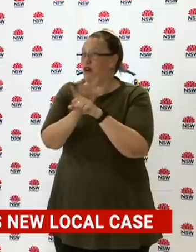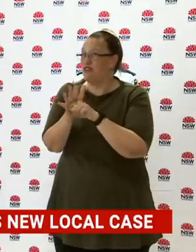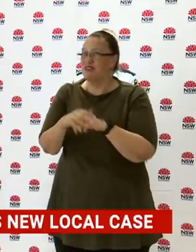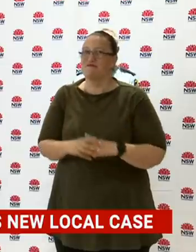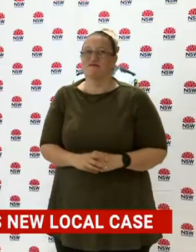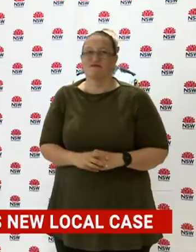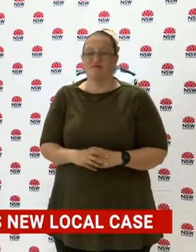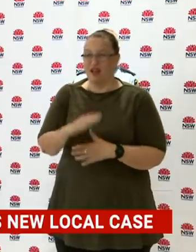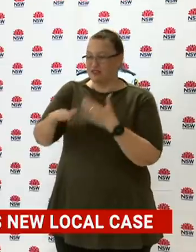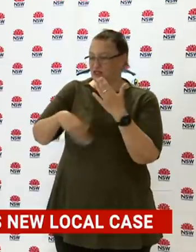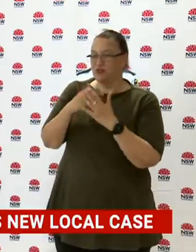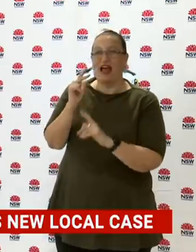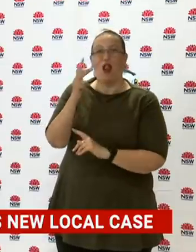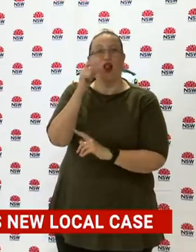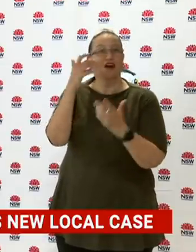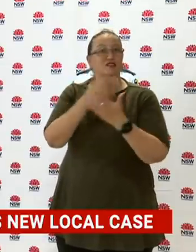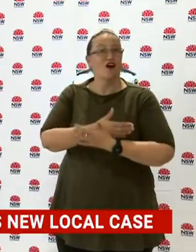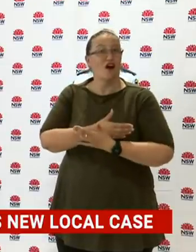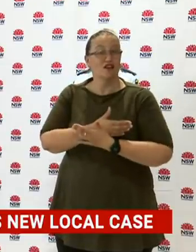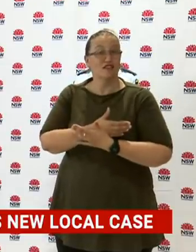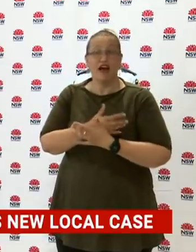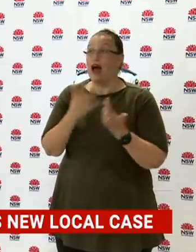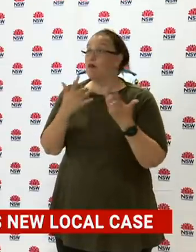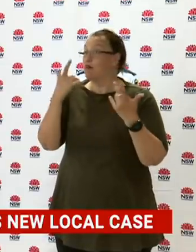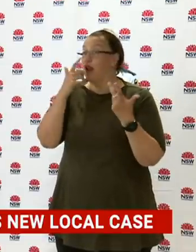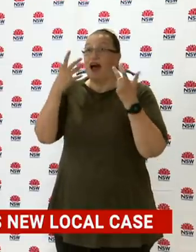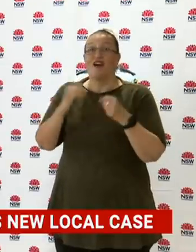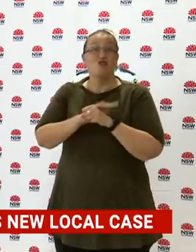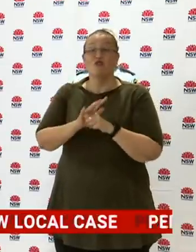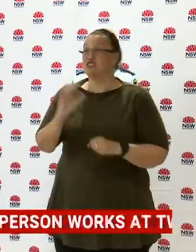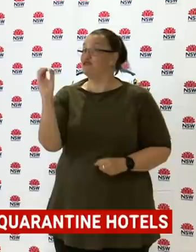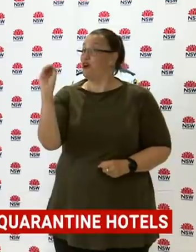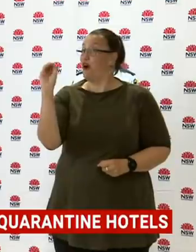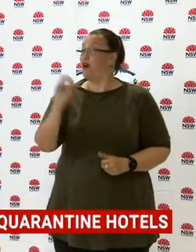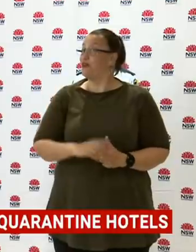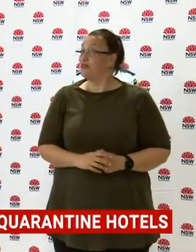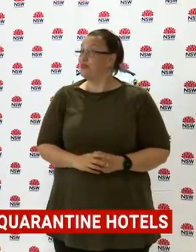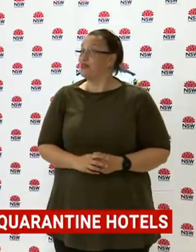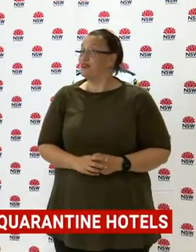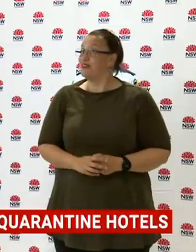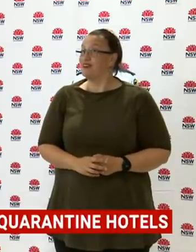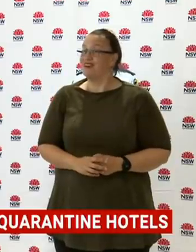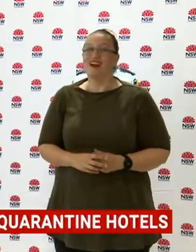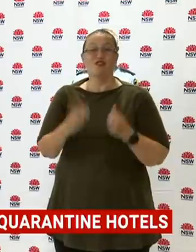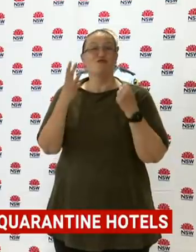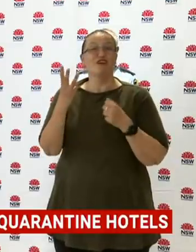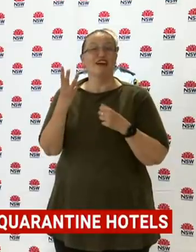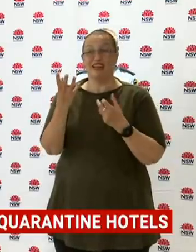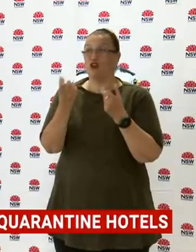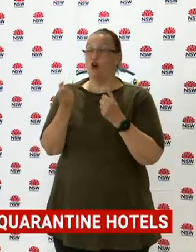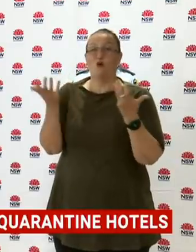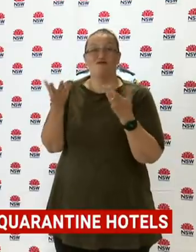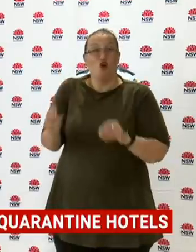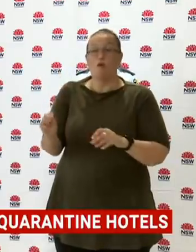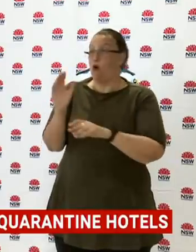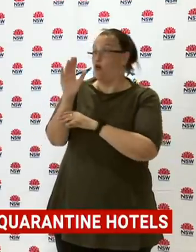locally acquired cases. Three new cases were acquired in hotel quarantine, but they were all from